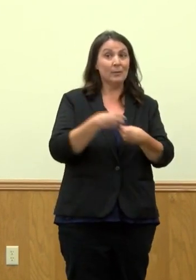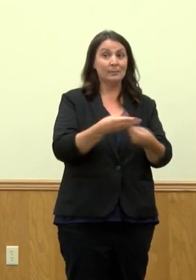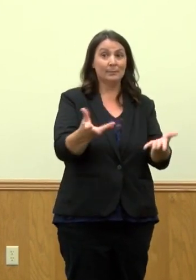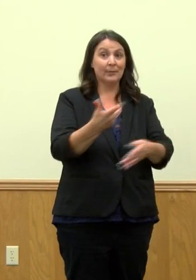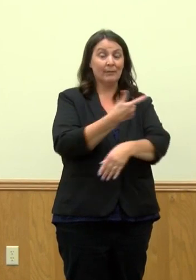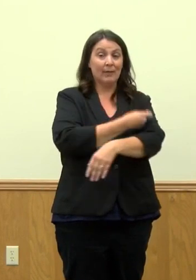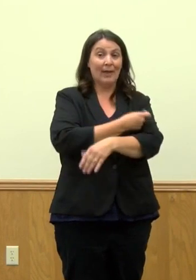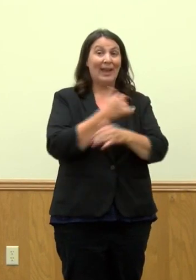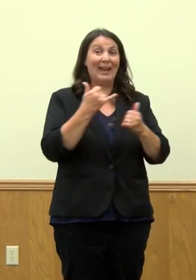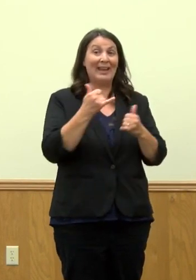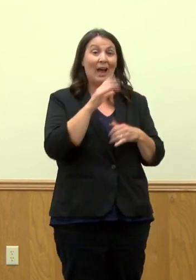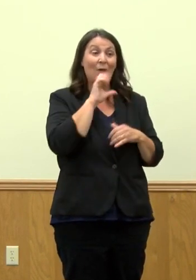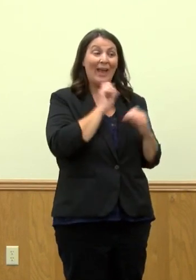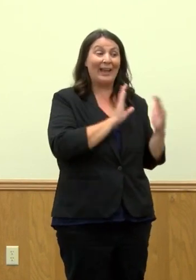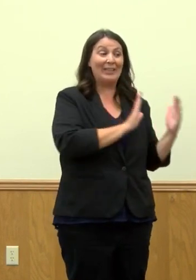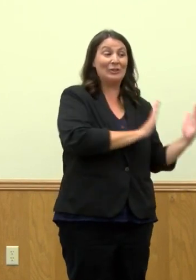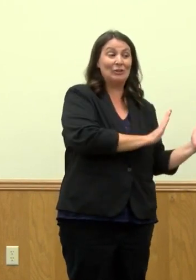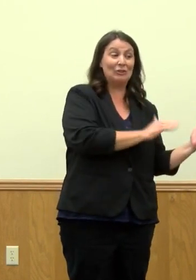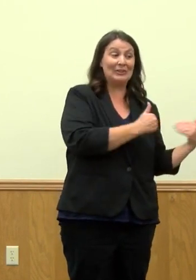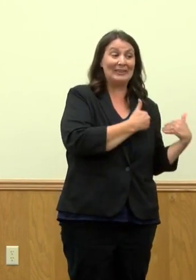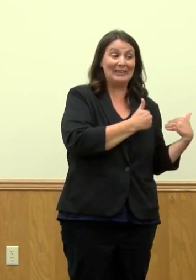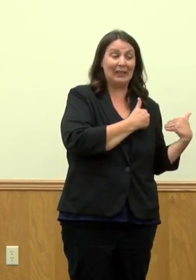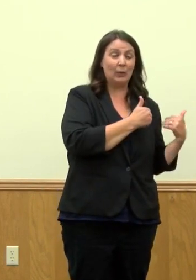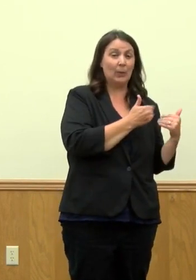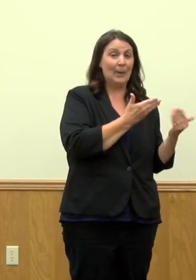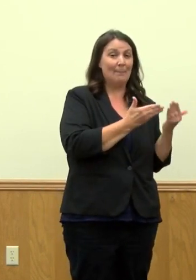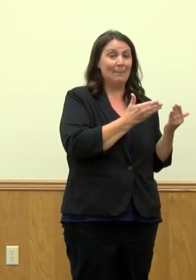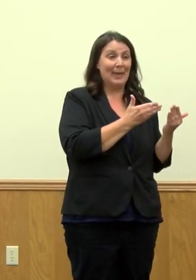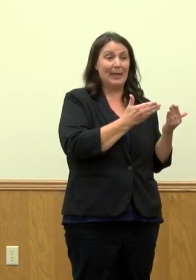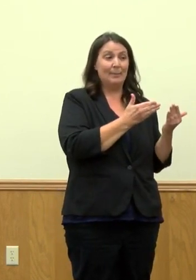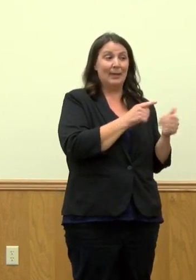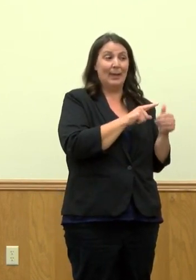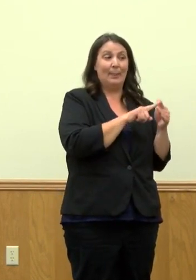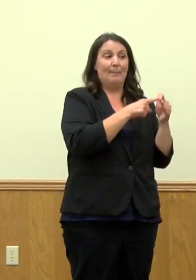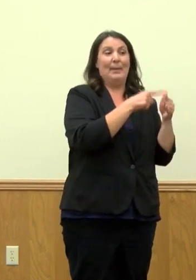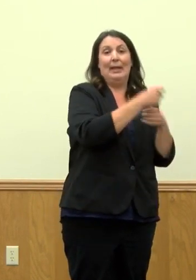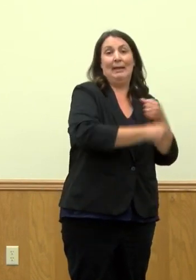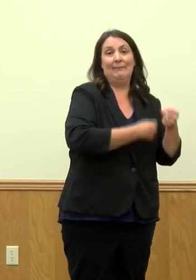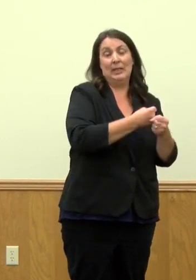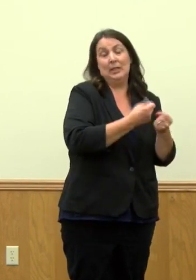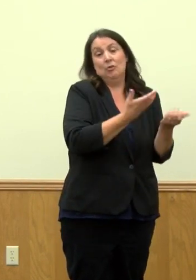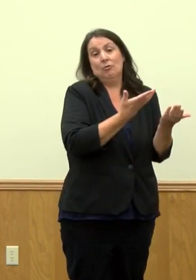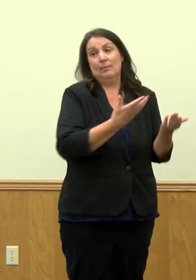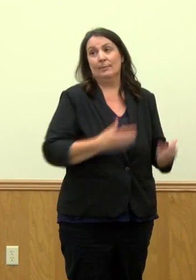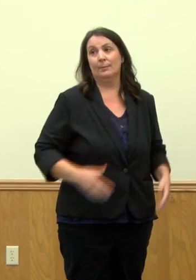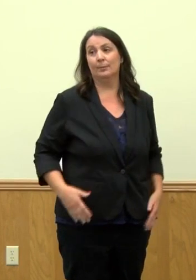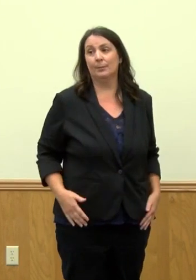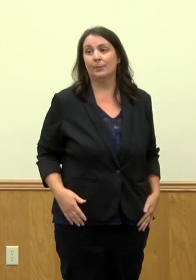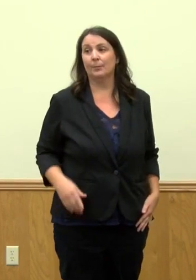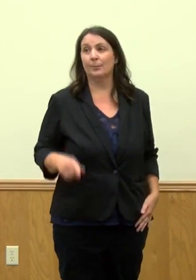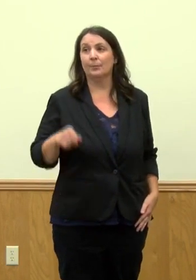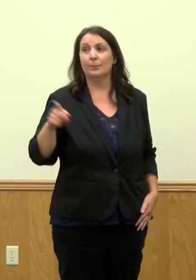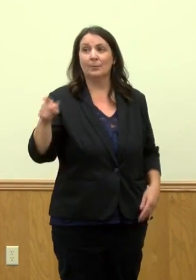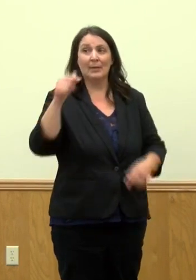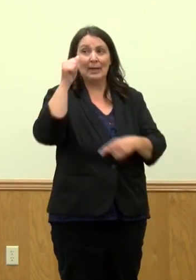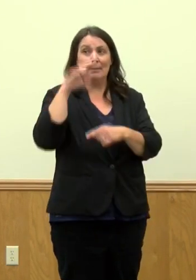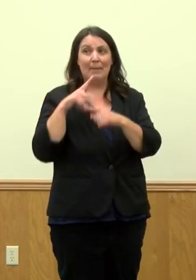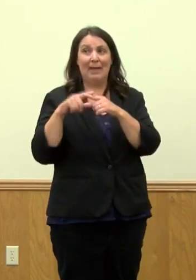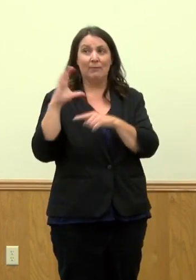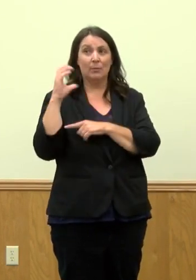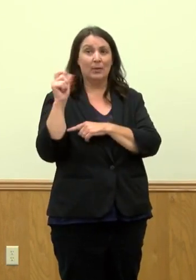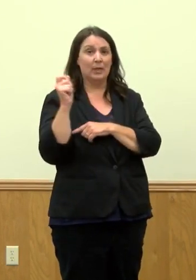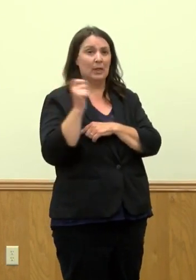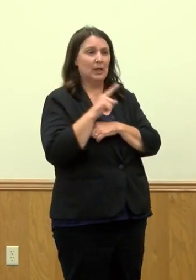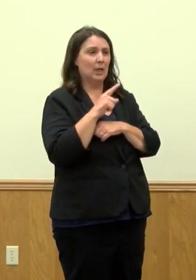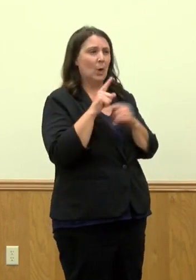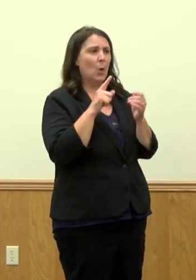other age range later on in the year or possibly first quarter the next. Do you have any idea of the 49% that's not vaccinated